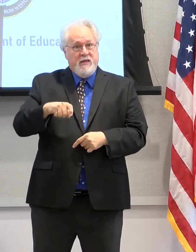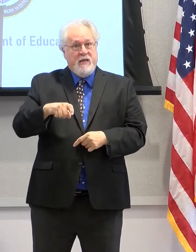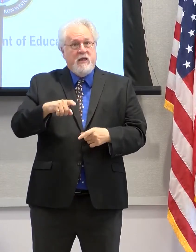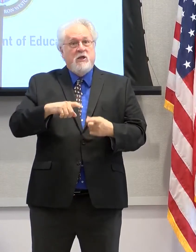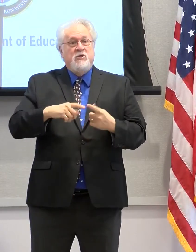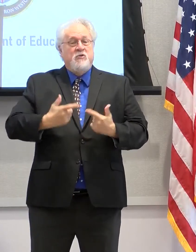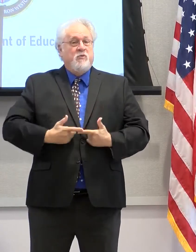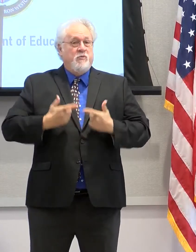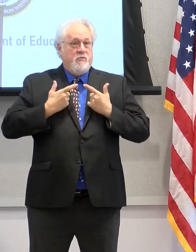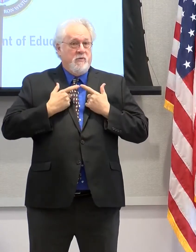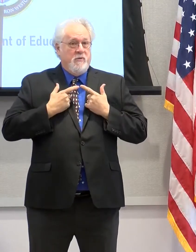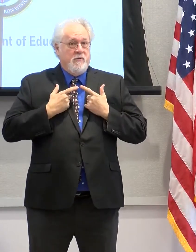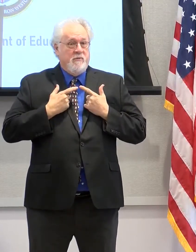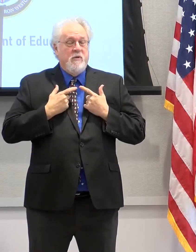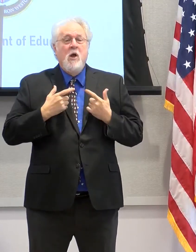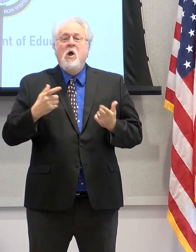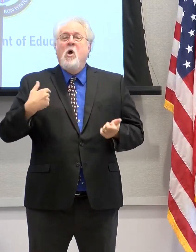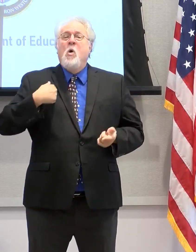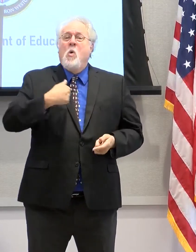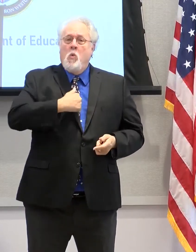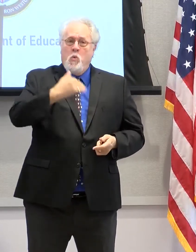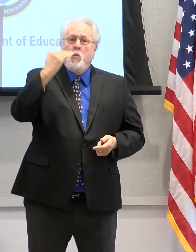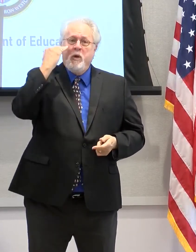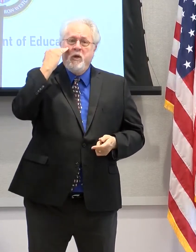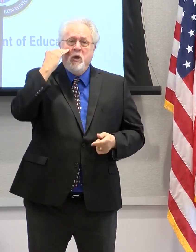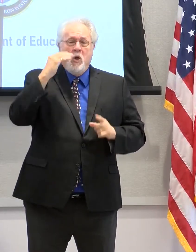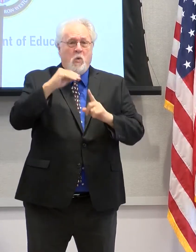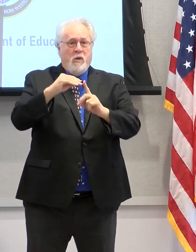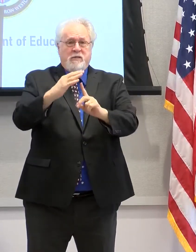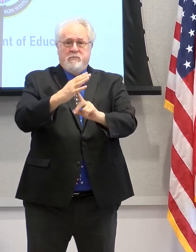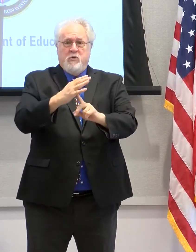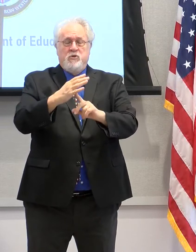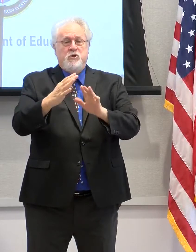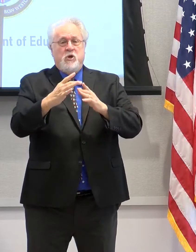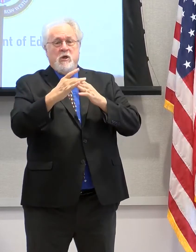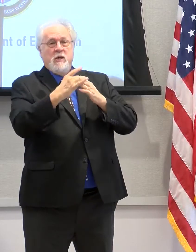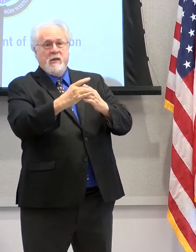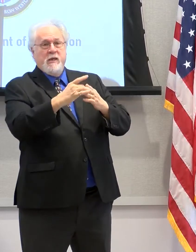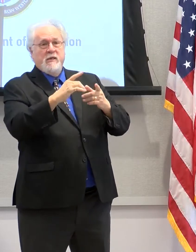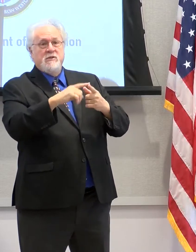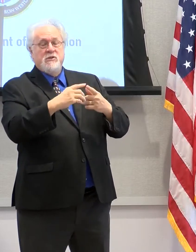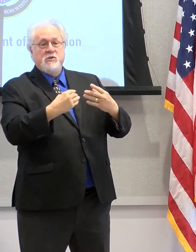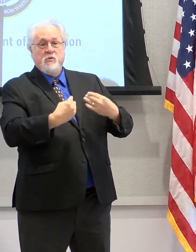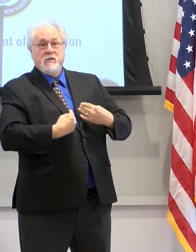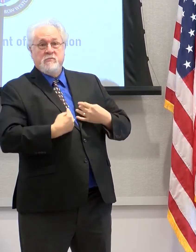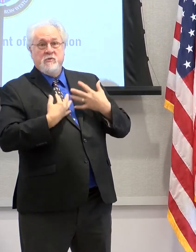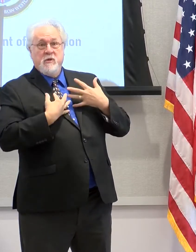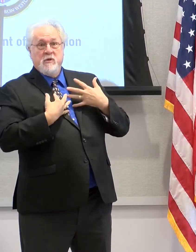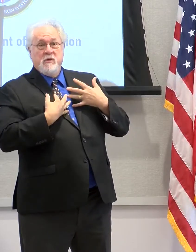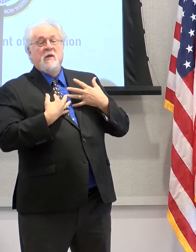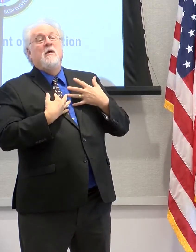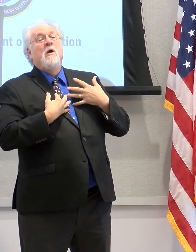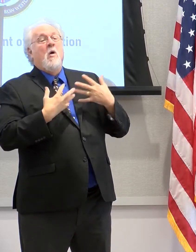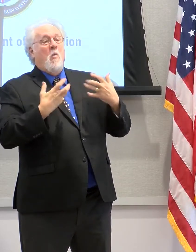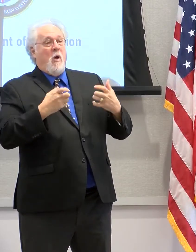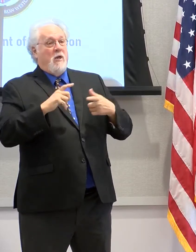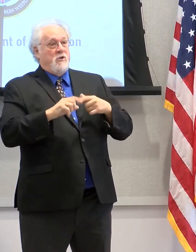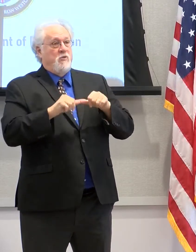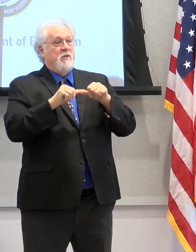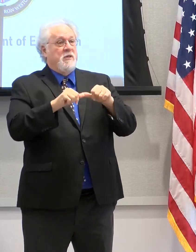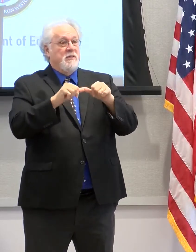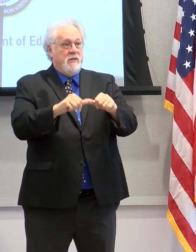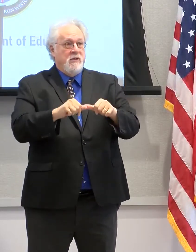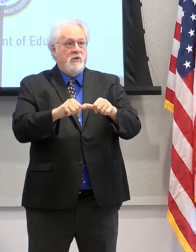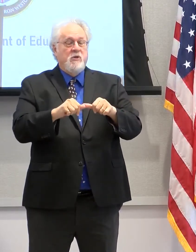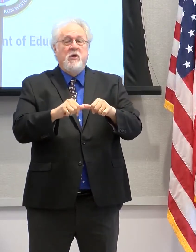to thrive. We know that exposure leads to inspiration, and we want to continue